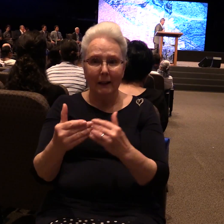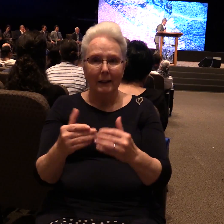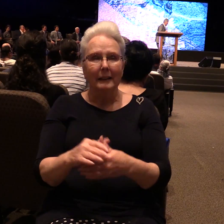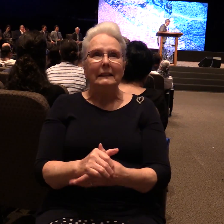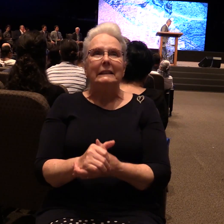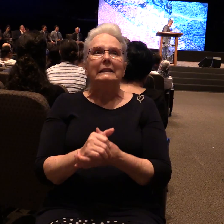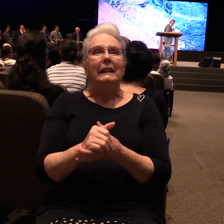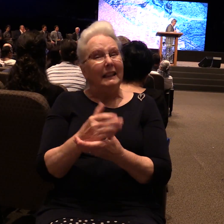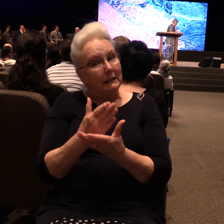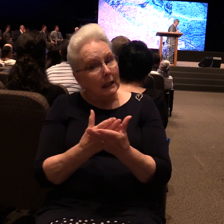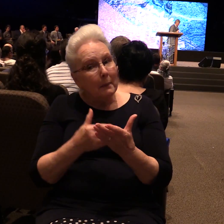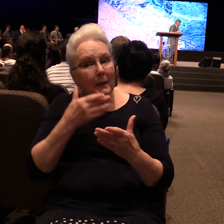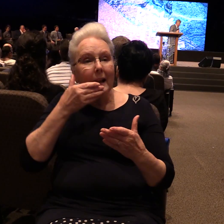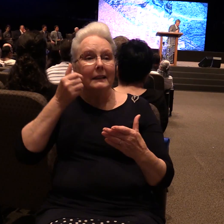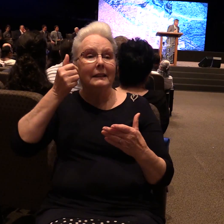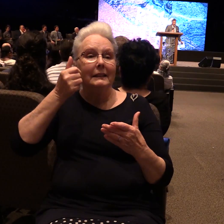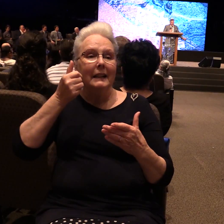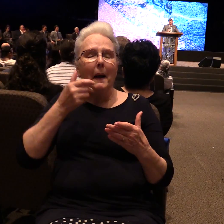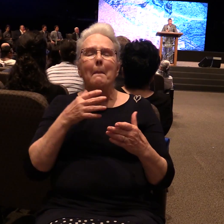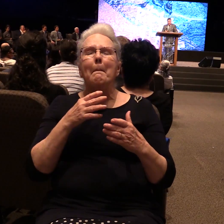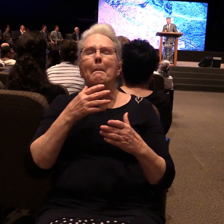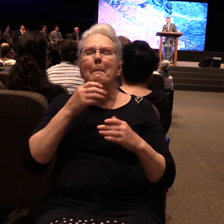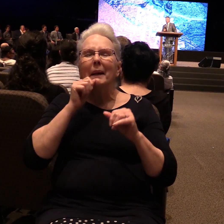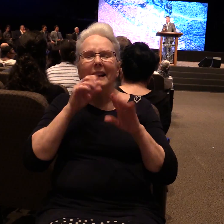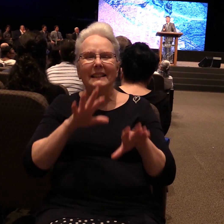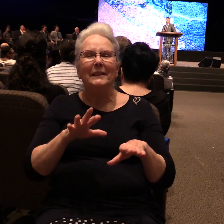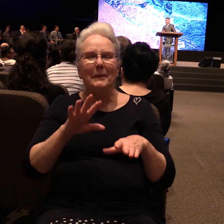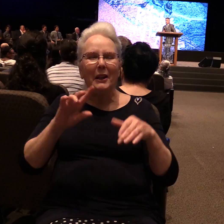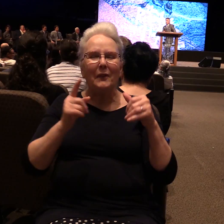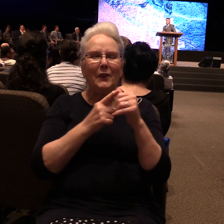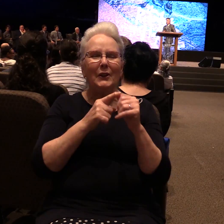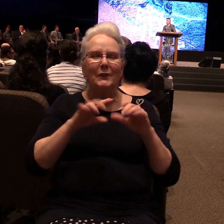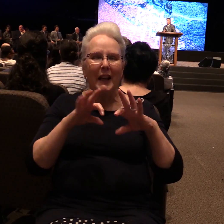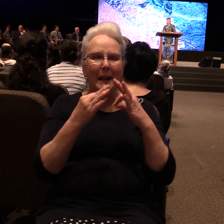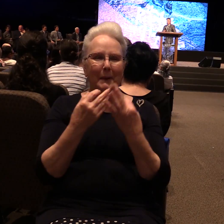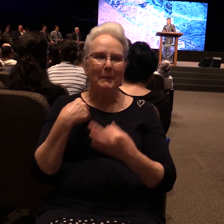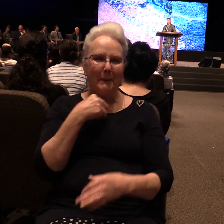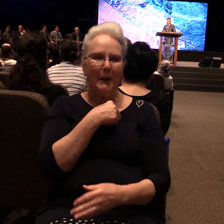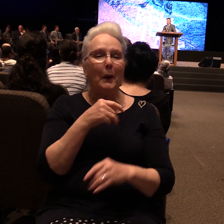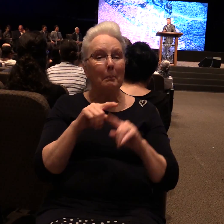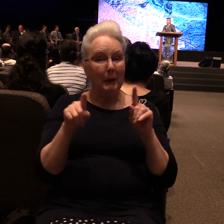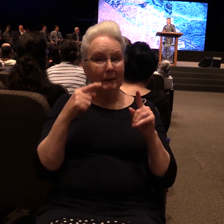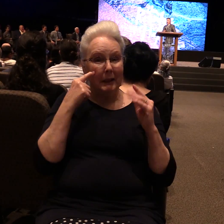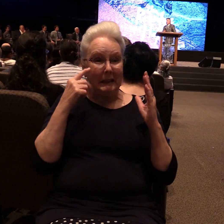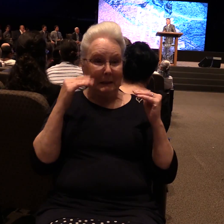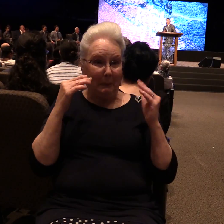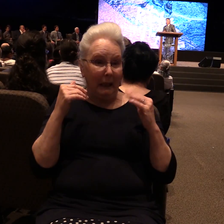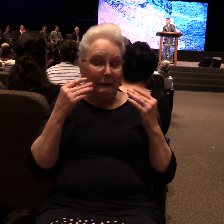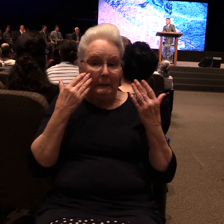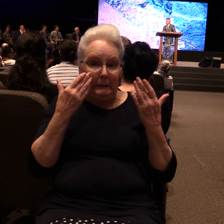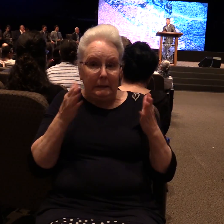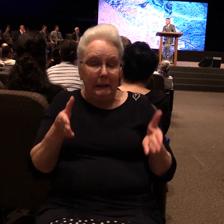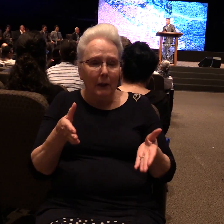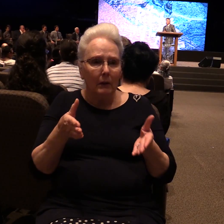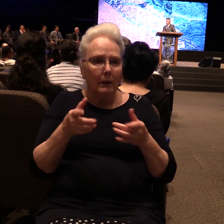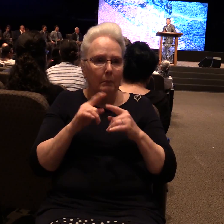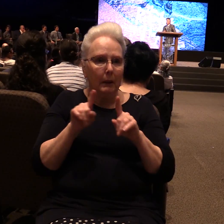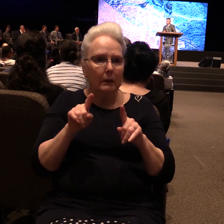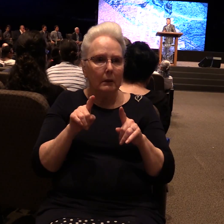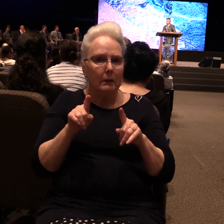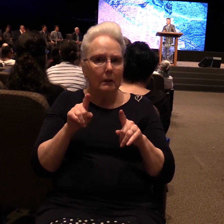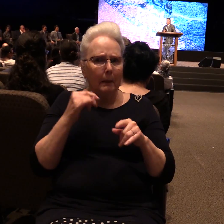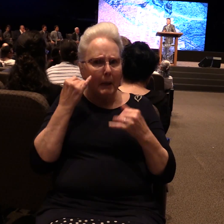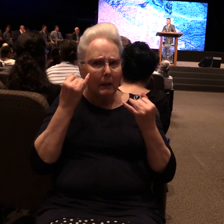first family, but no one to tell you what to expect. But can you imagine what happens when Eve?